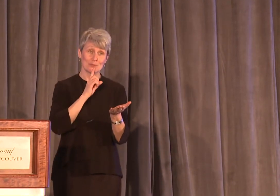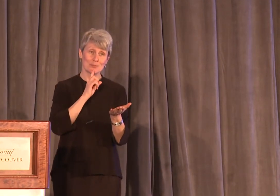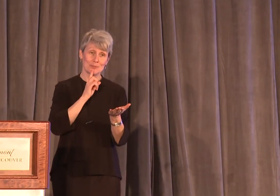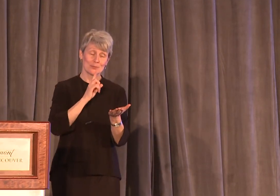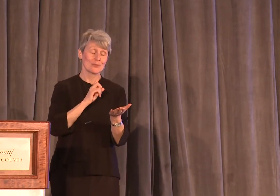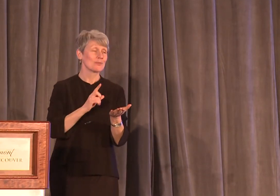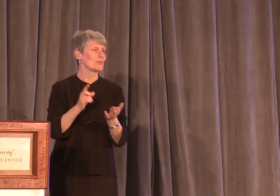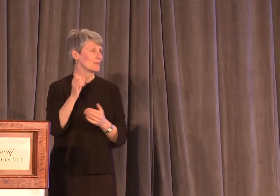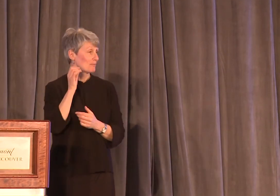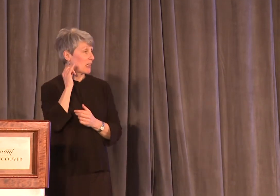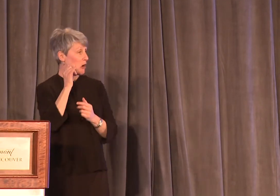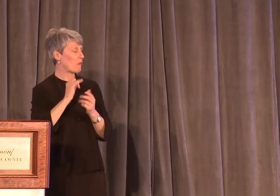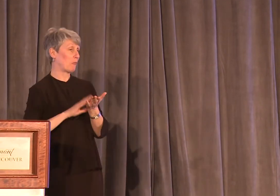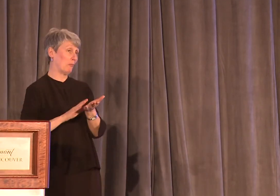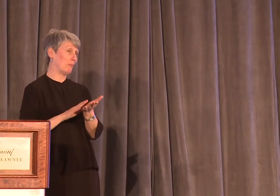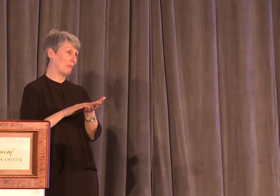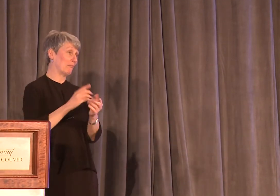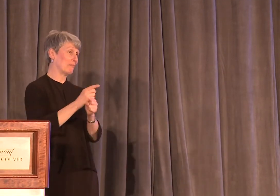Clap for hangovers. Thank you.